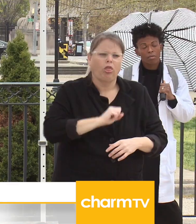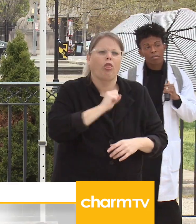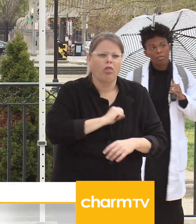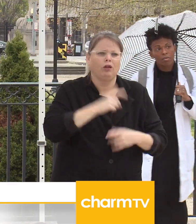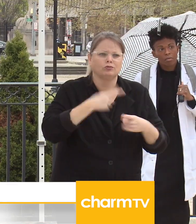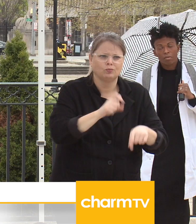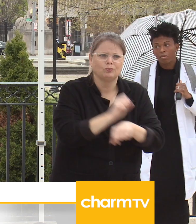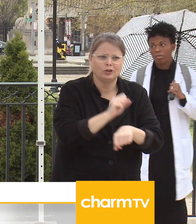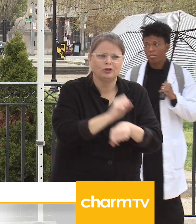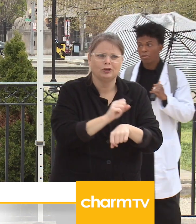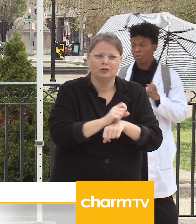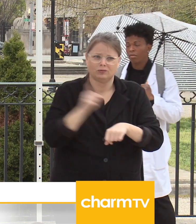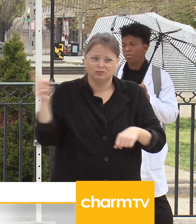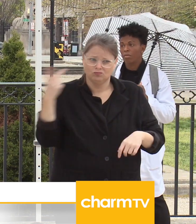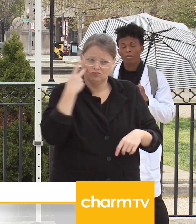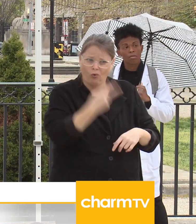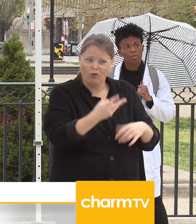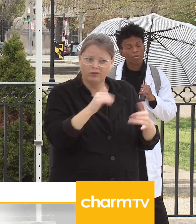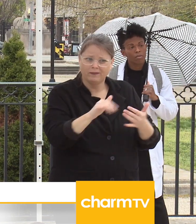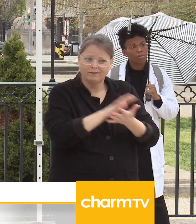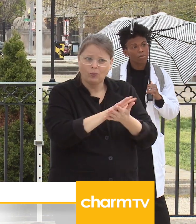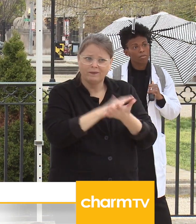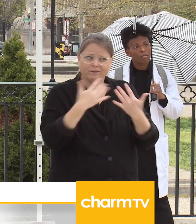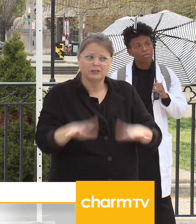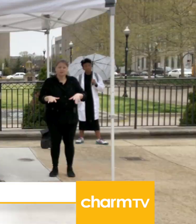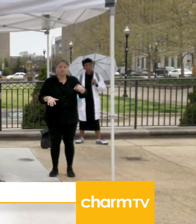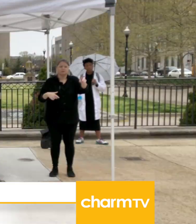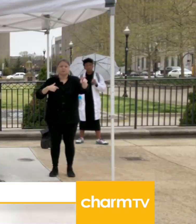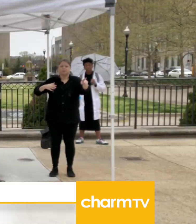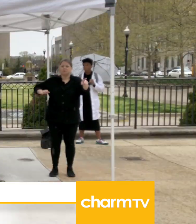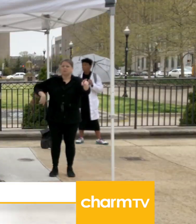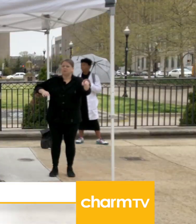I really haven't seen the video, but I know it's been investigated.